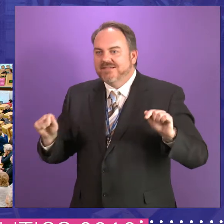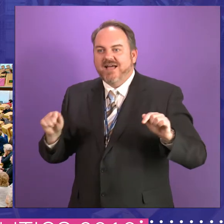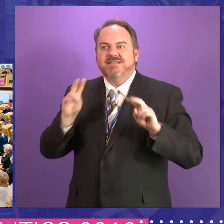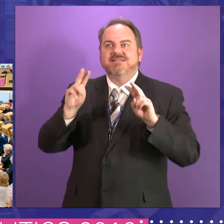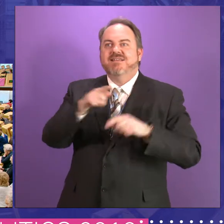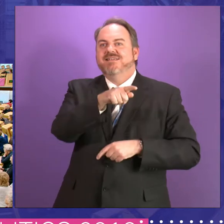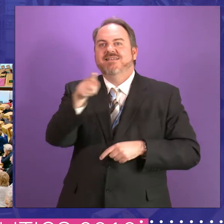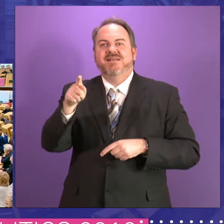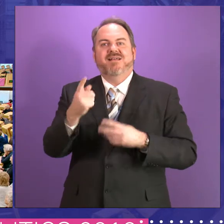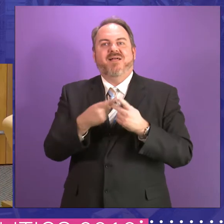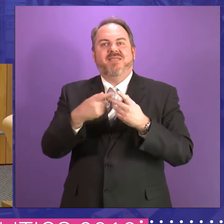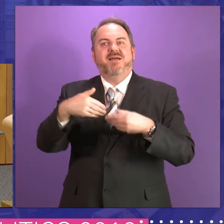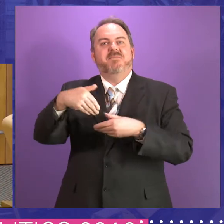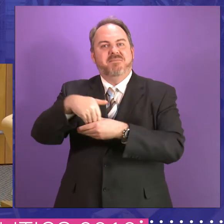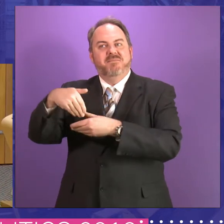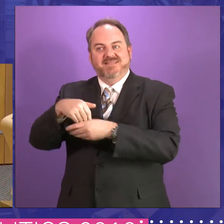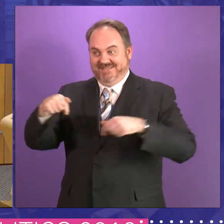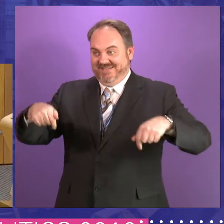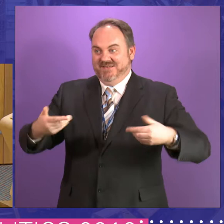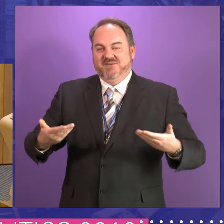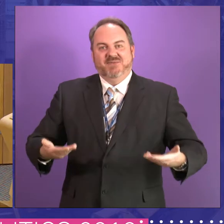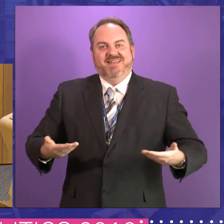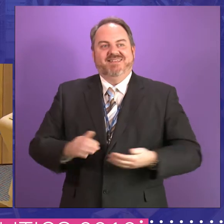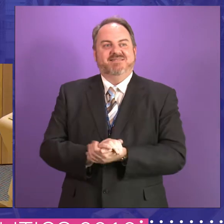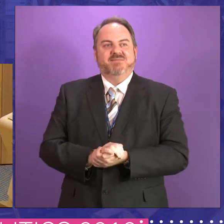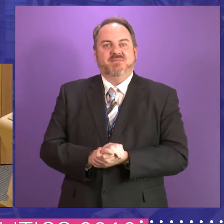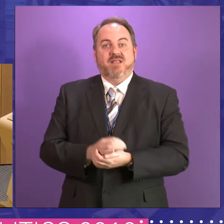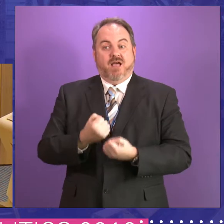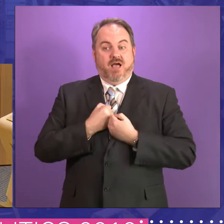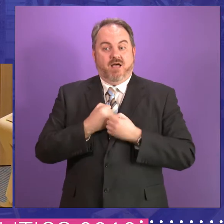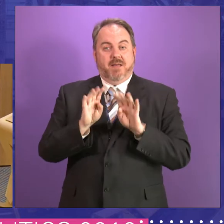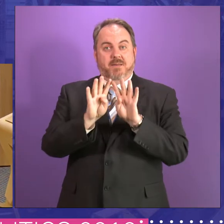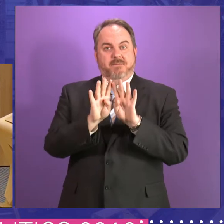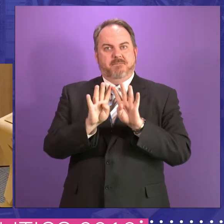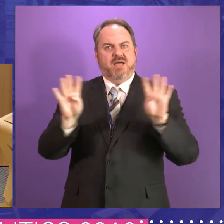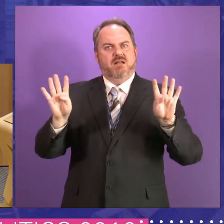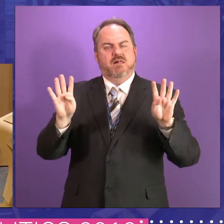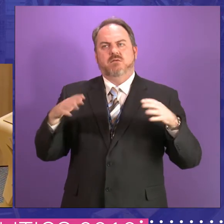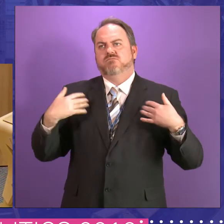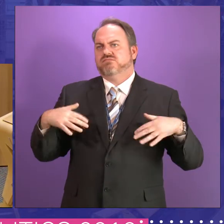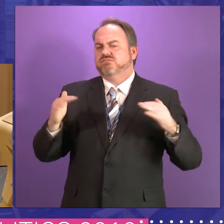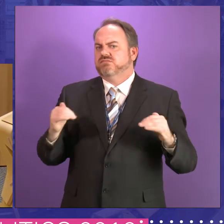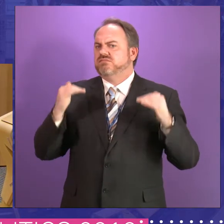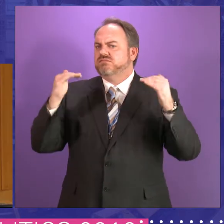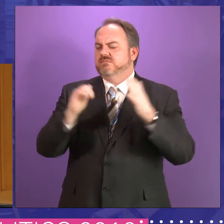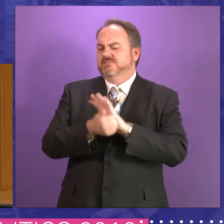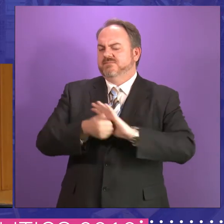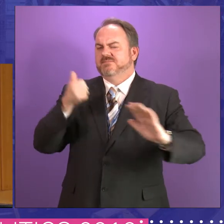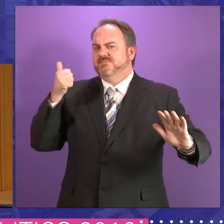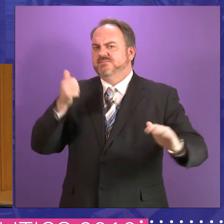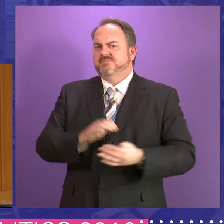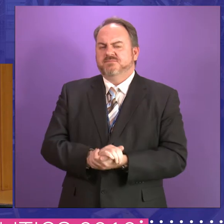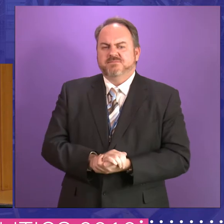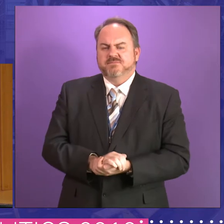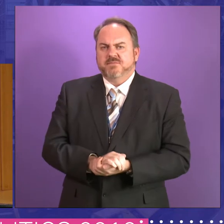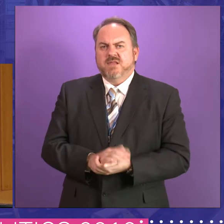as well. And, but we've got a distinguished panel to, to answer to us. And also we're doing this